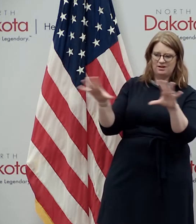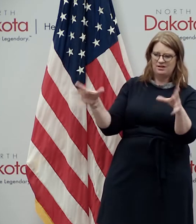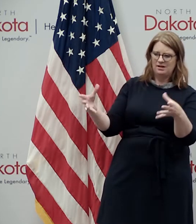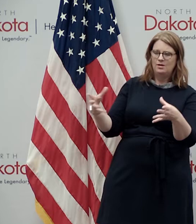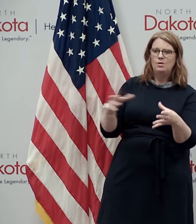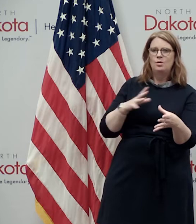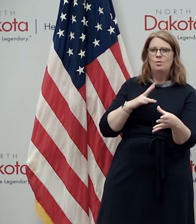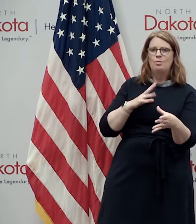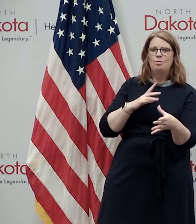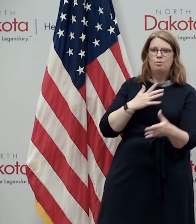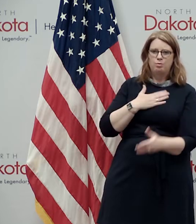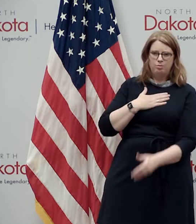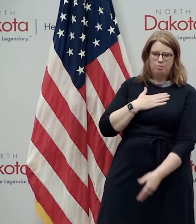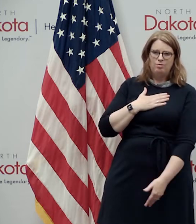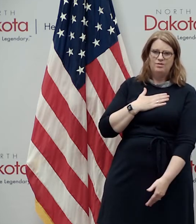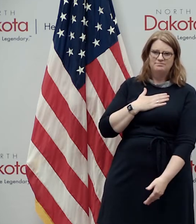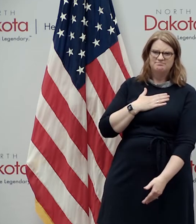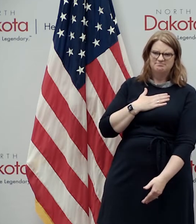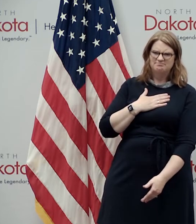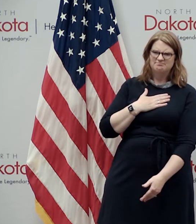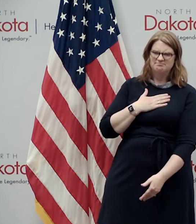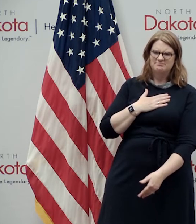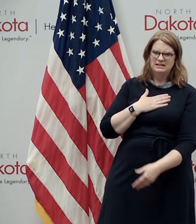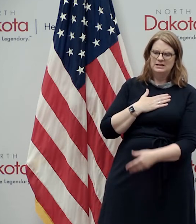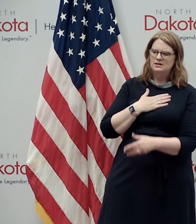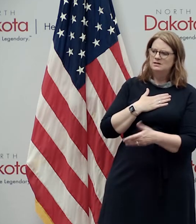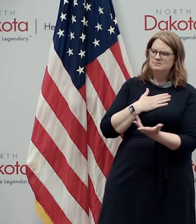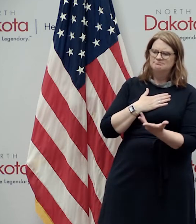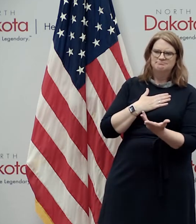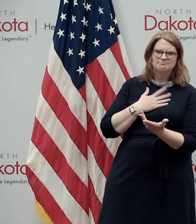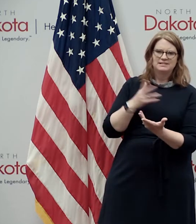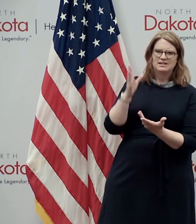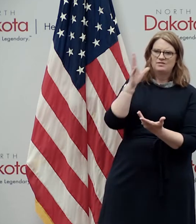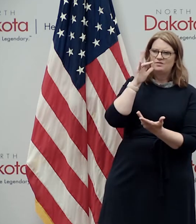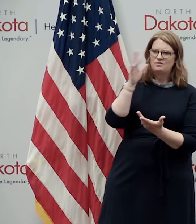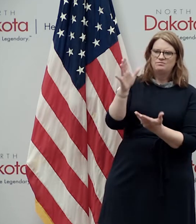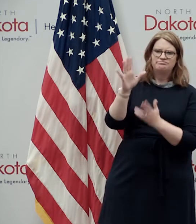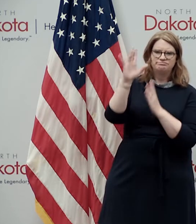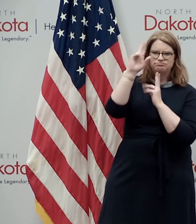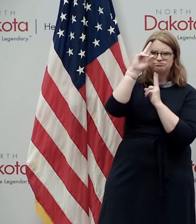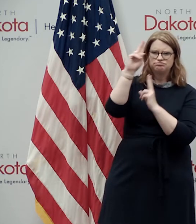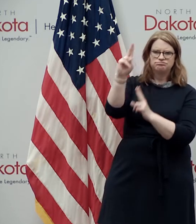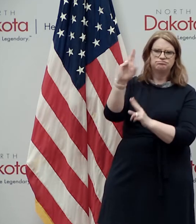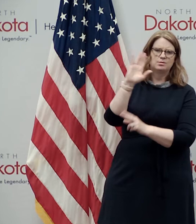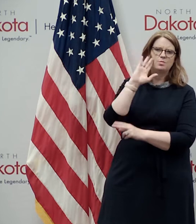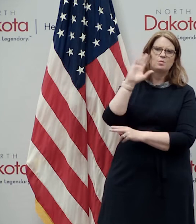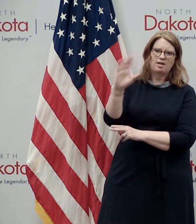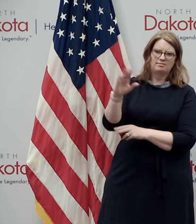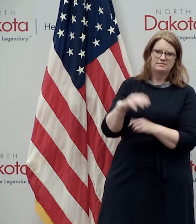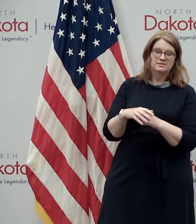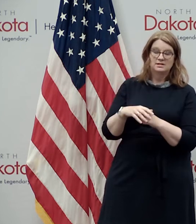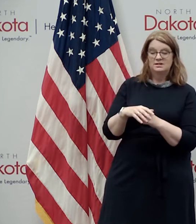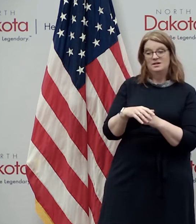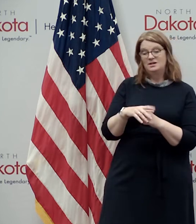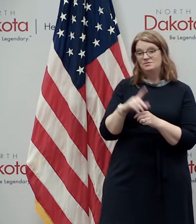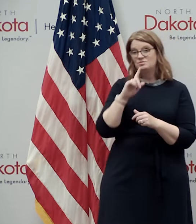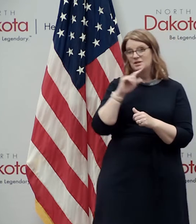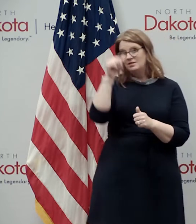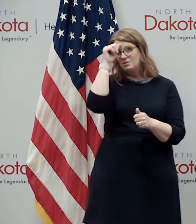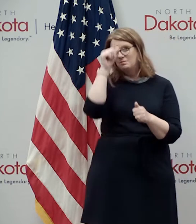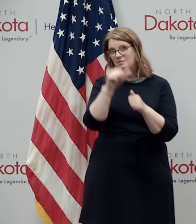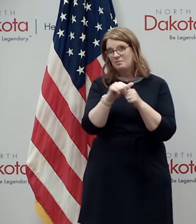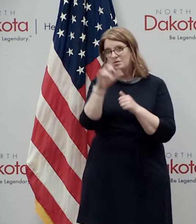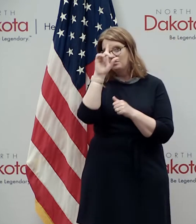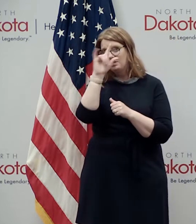incredible life and i know that she'll be honored uh well uh in the days ahead and remembered forever including with her